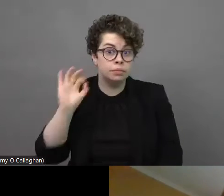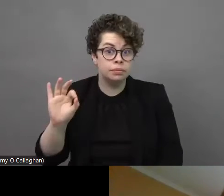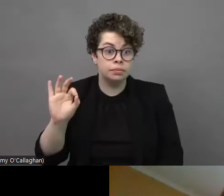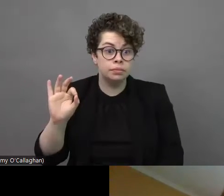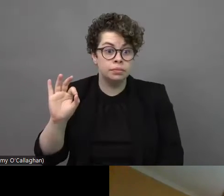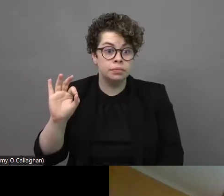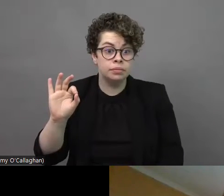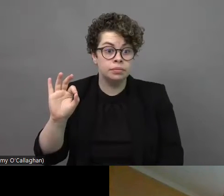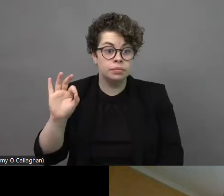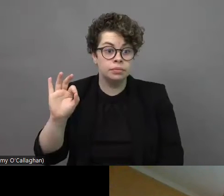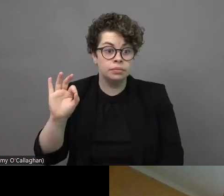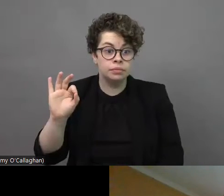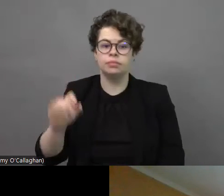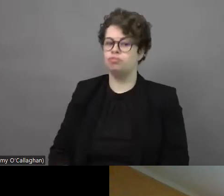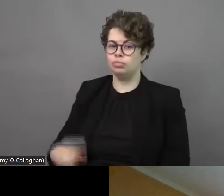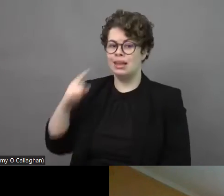me. Yeah, we can. Thank you very much.